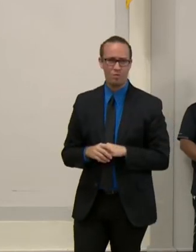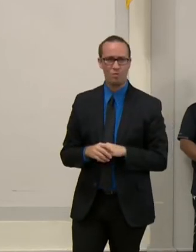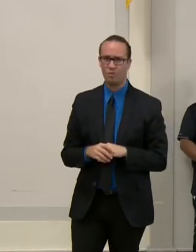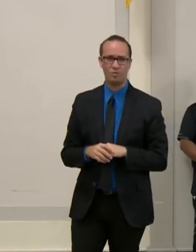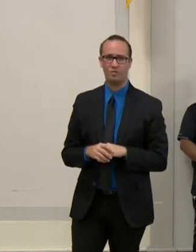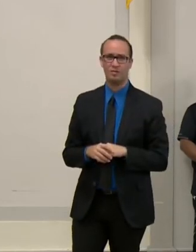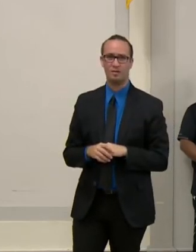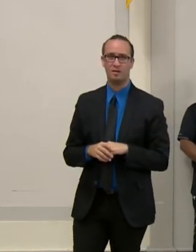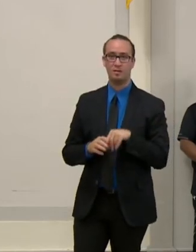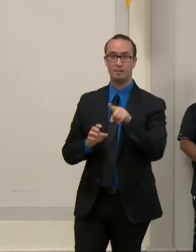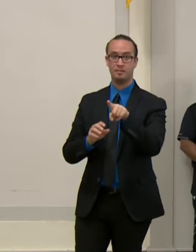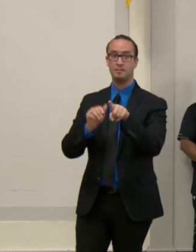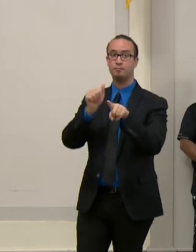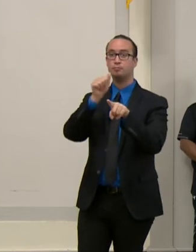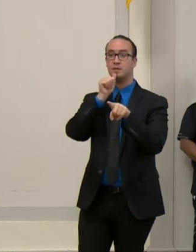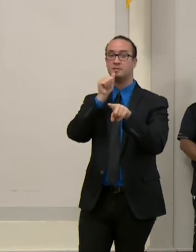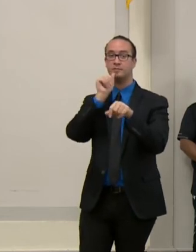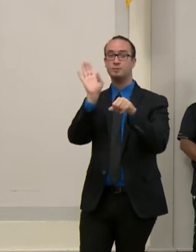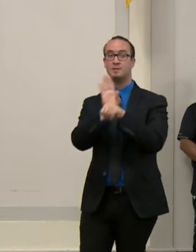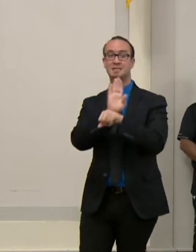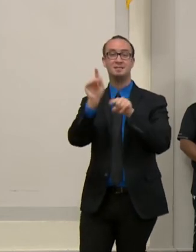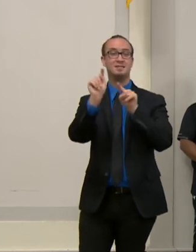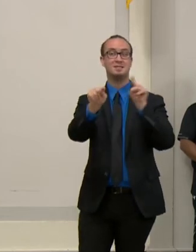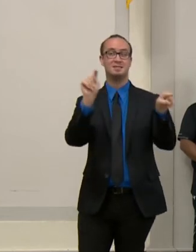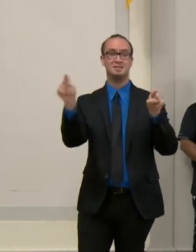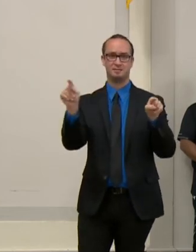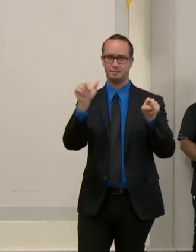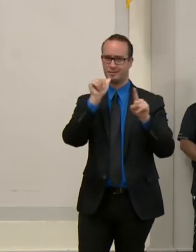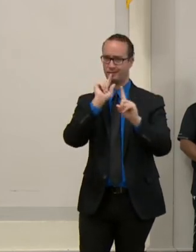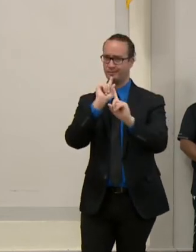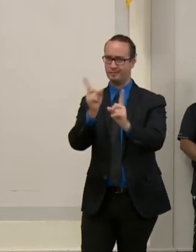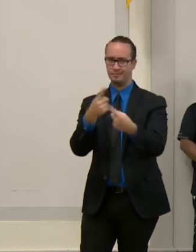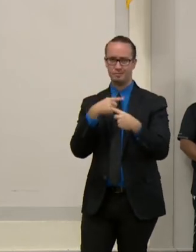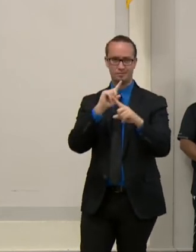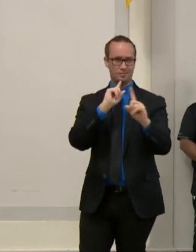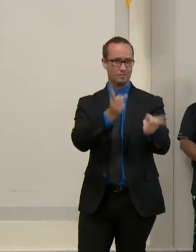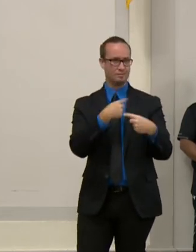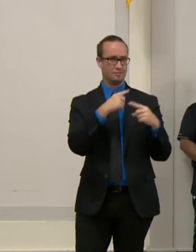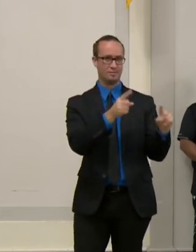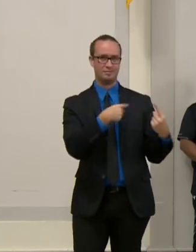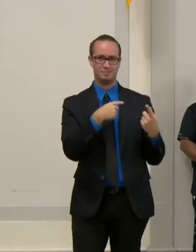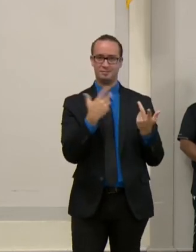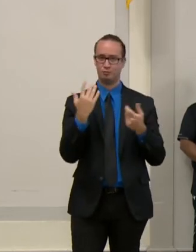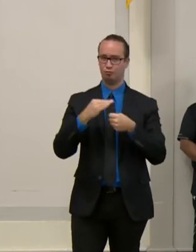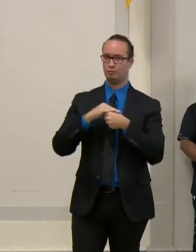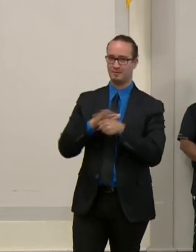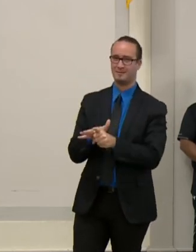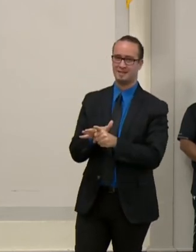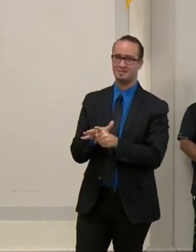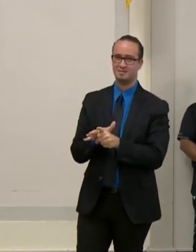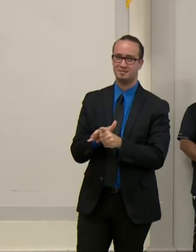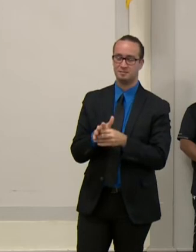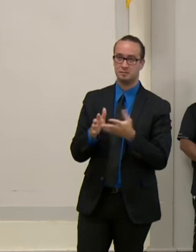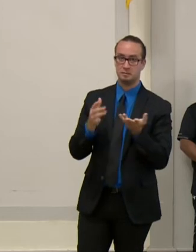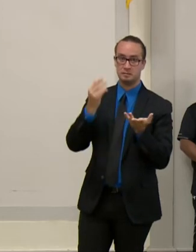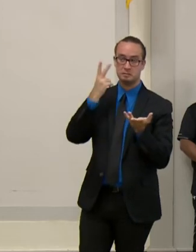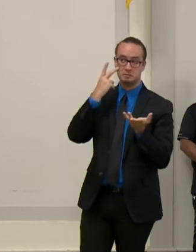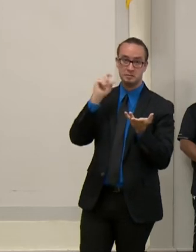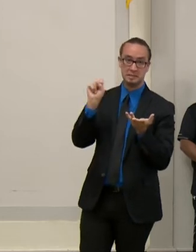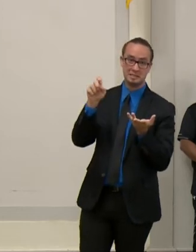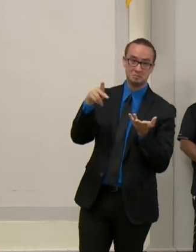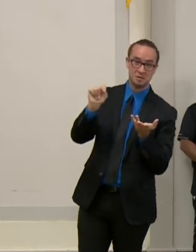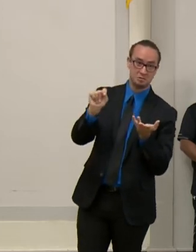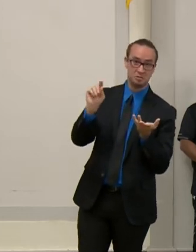the September and October date is based on the fact that they have to staff up one of the contractors we're working with, that they have an